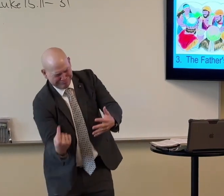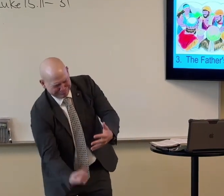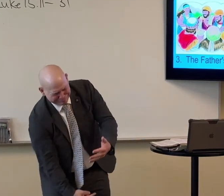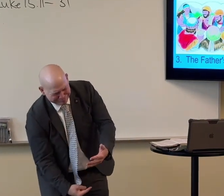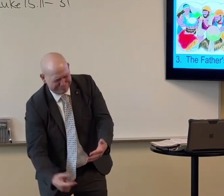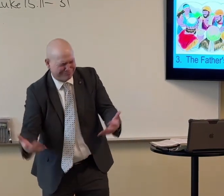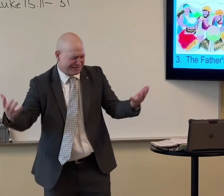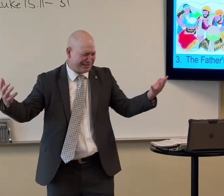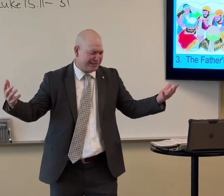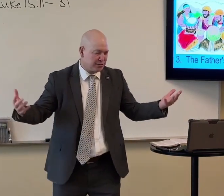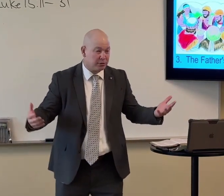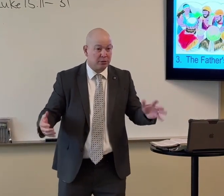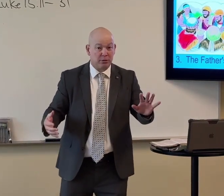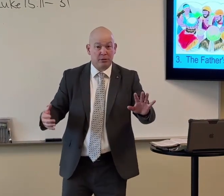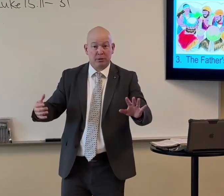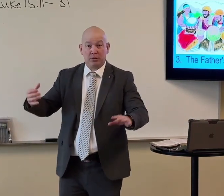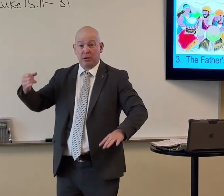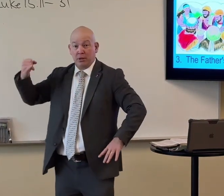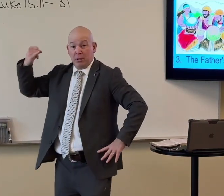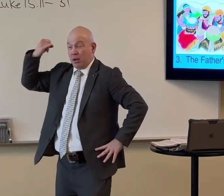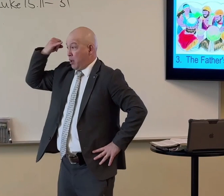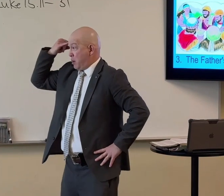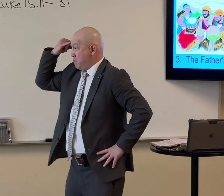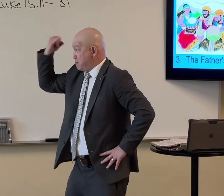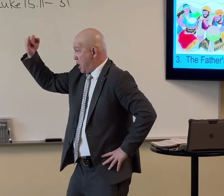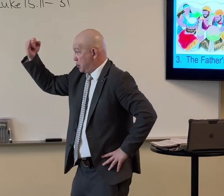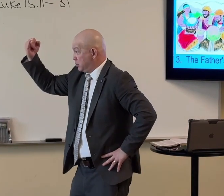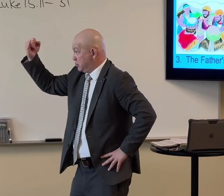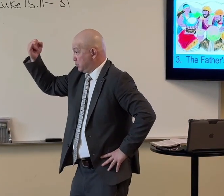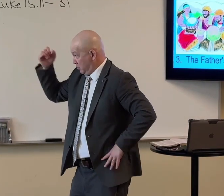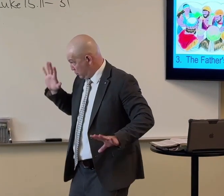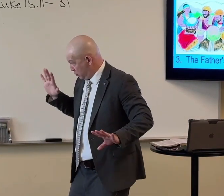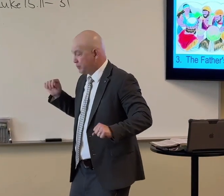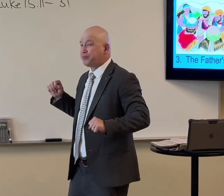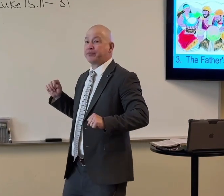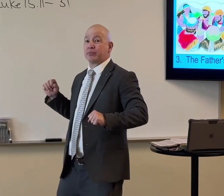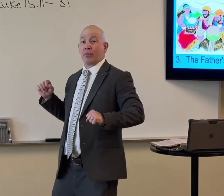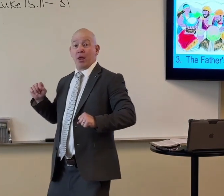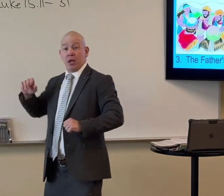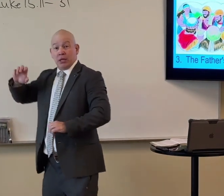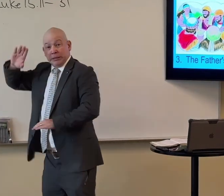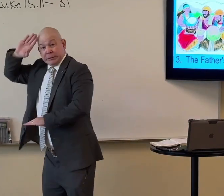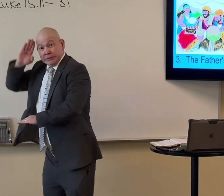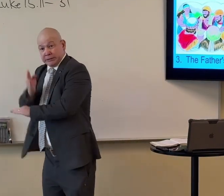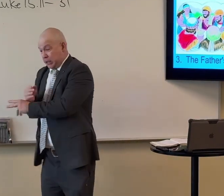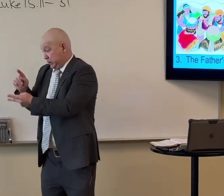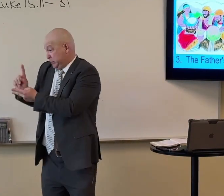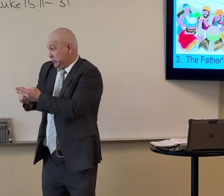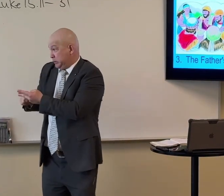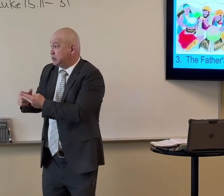was. That I've been so bad. So imagine. A son.